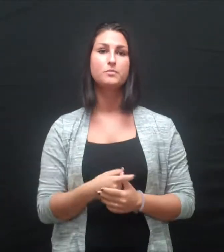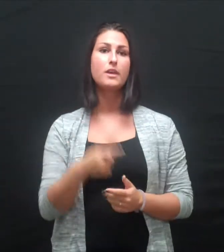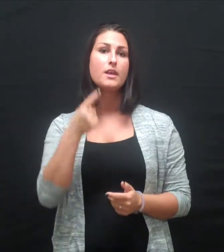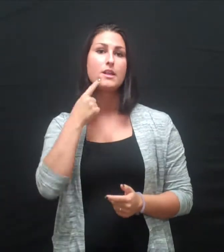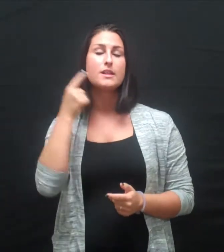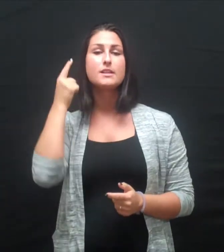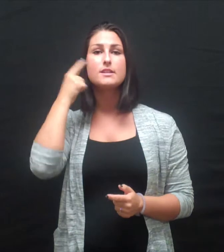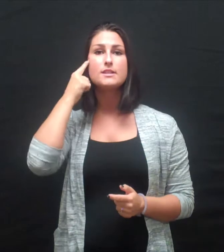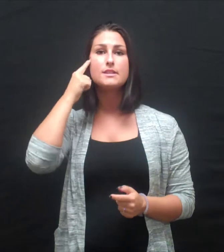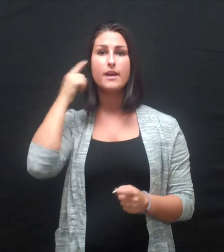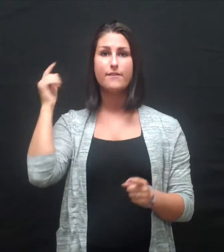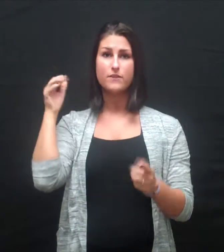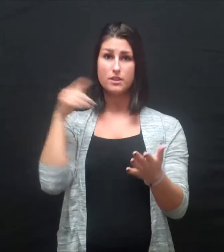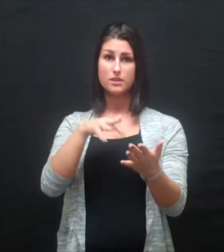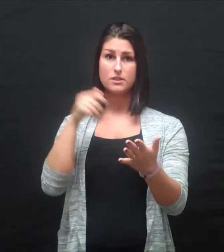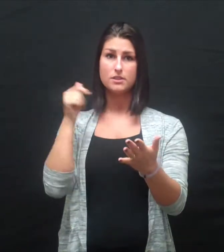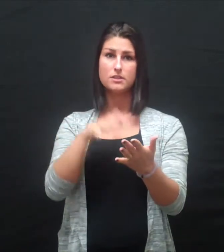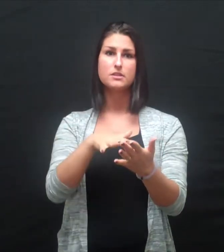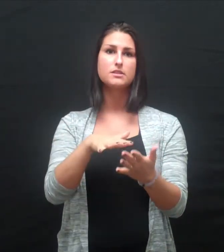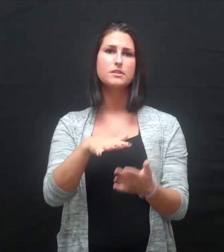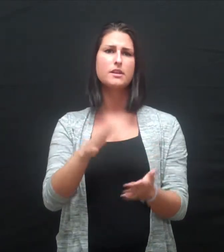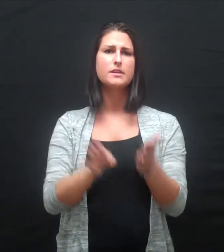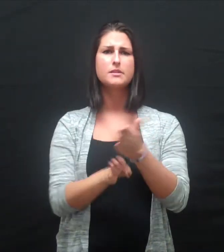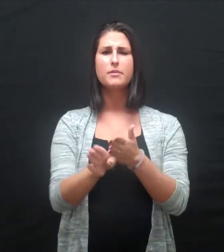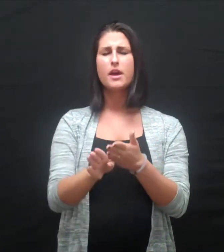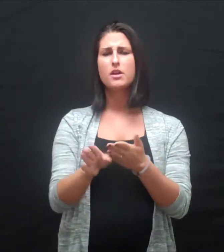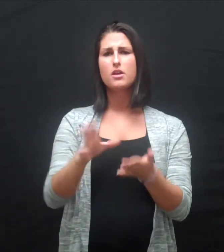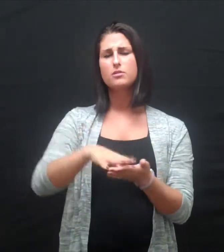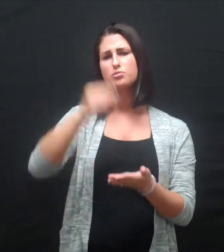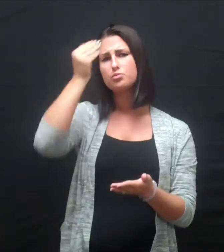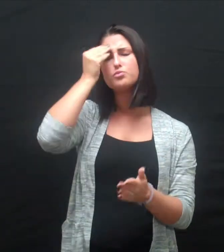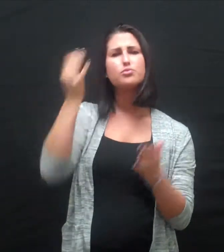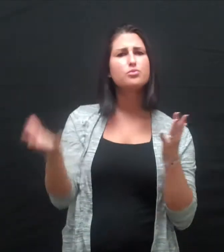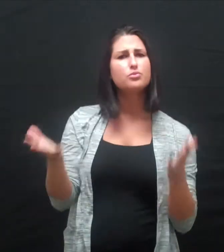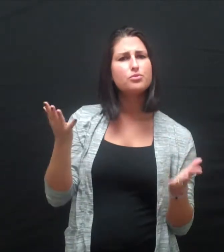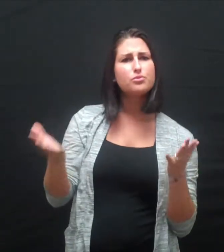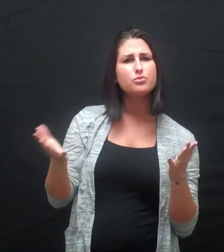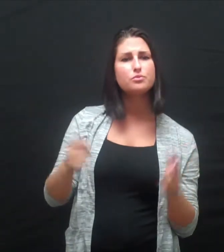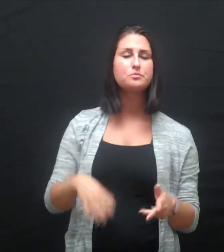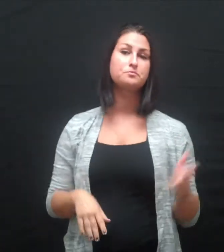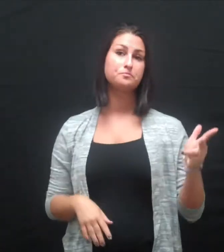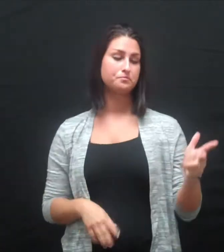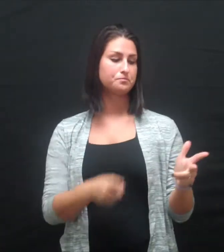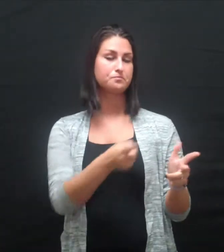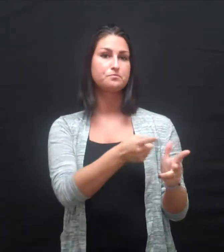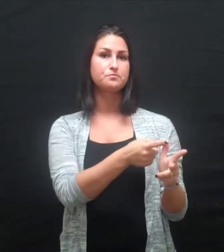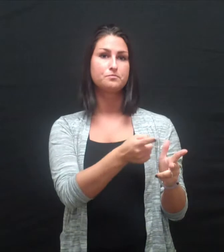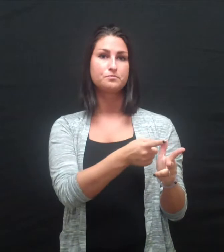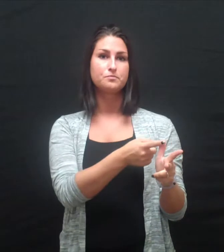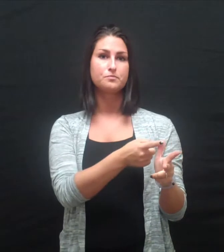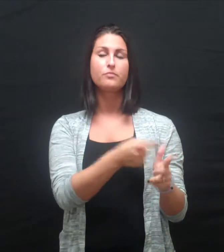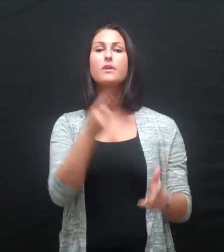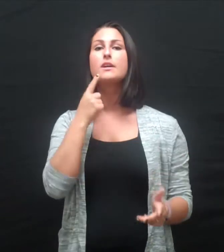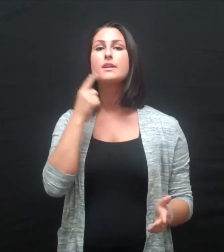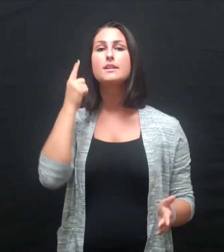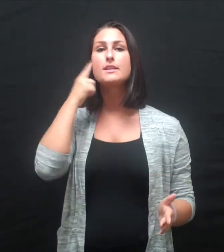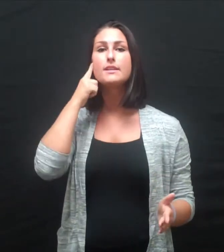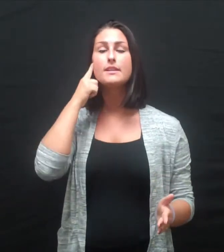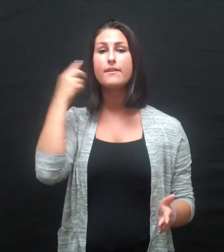As a minor, I have learned about the history of the deaf, the deaf culture, and deaf values.